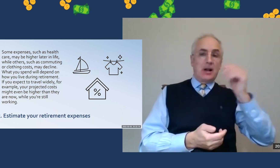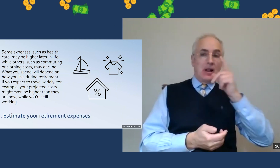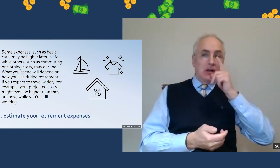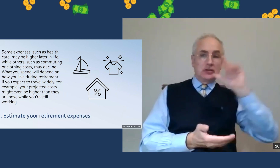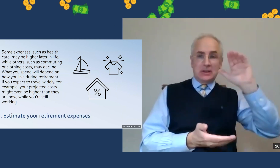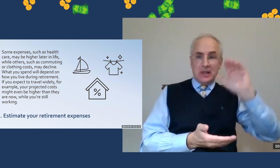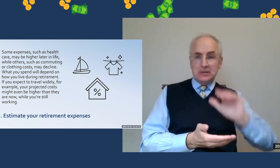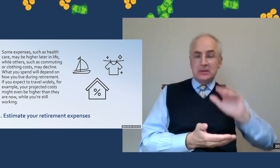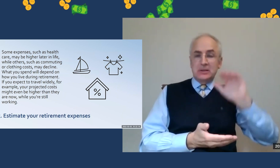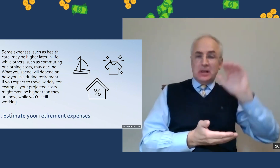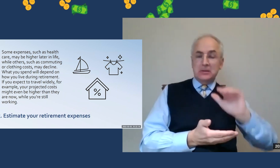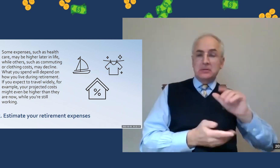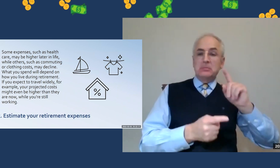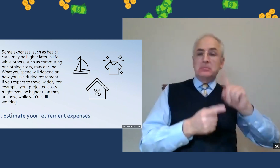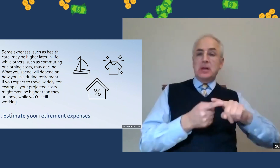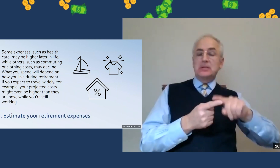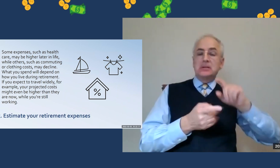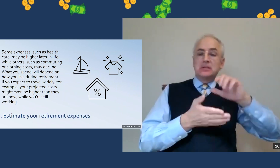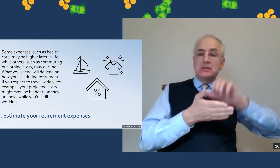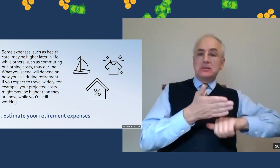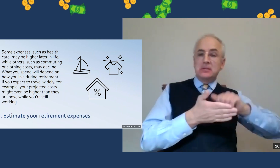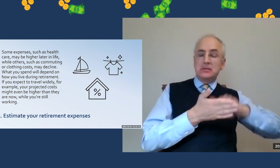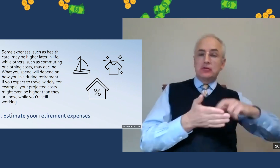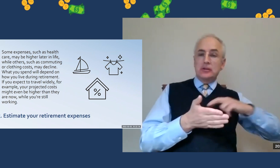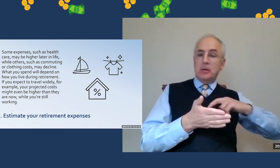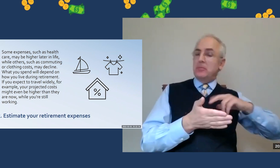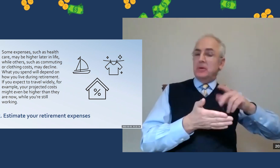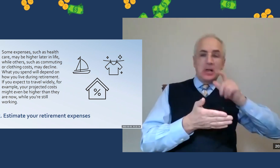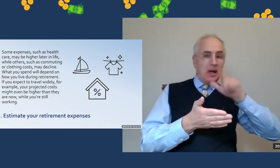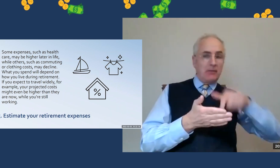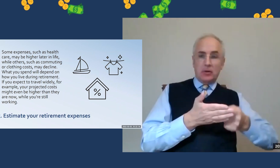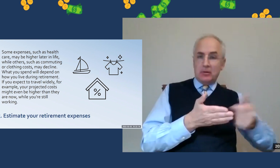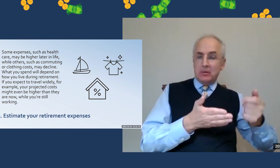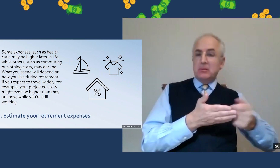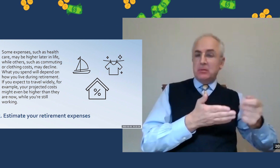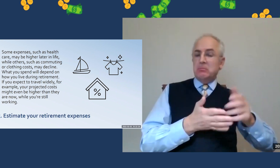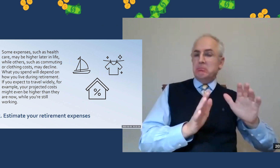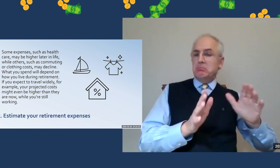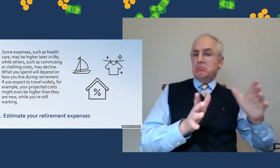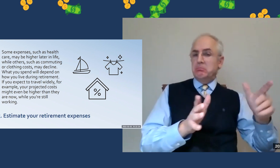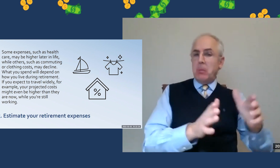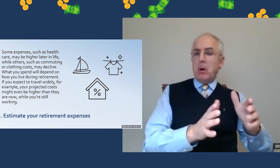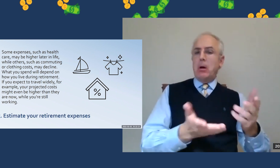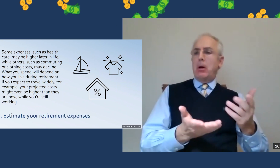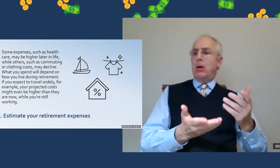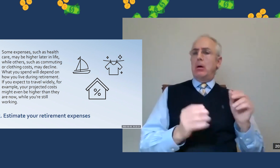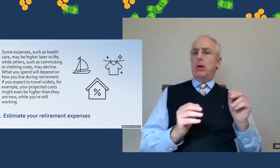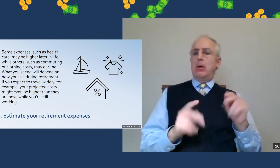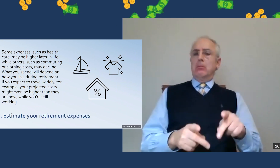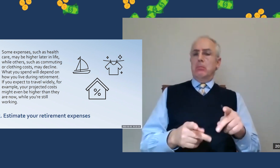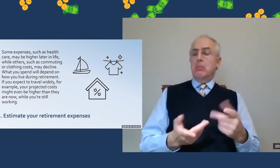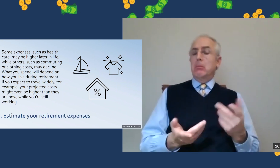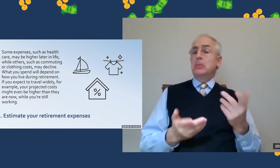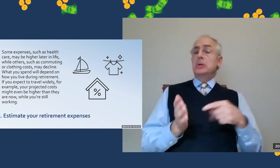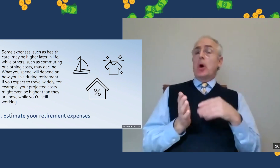car, spending less money on gas, you're not spending money eating lunch out. So these are expenses that you might not need in retirement.